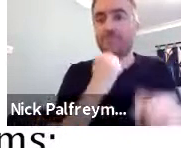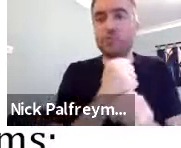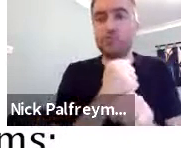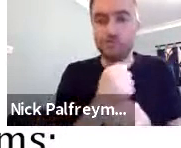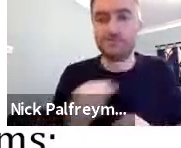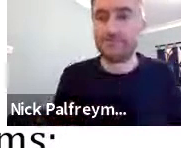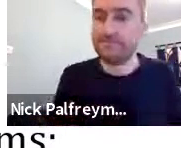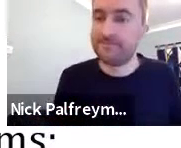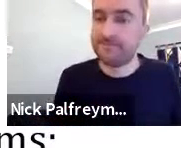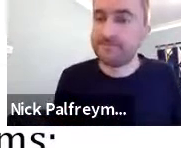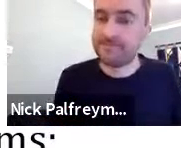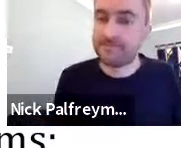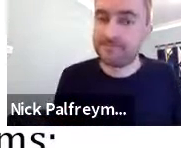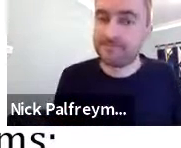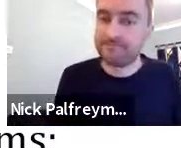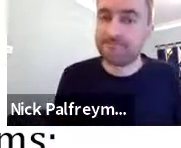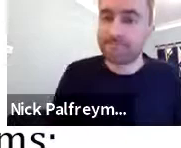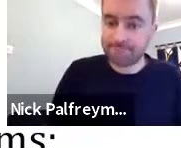M and G.